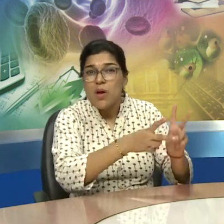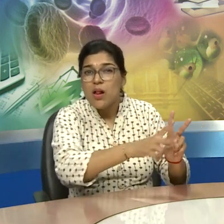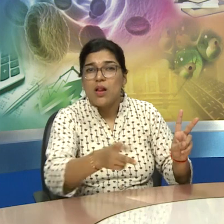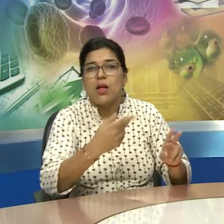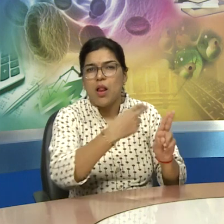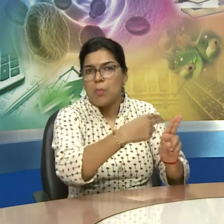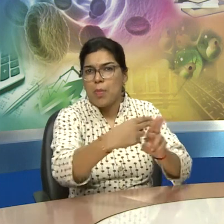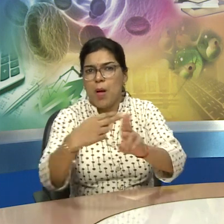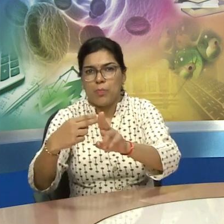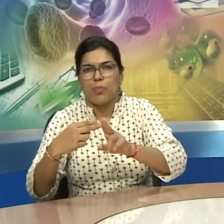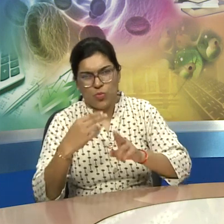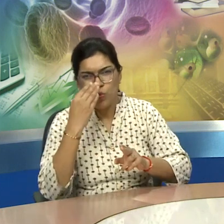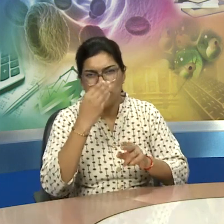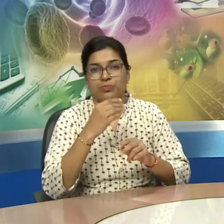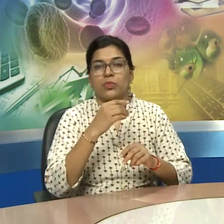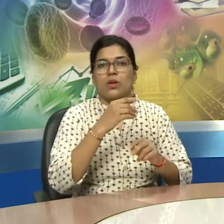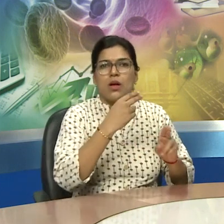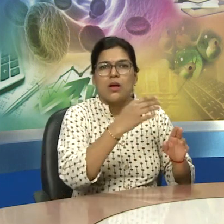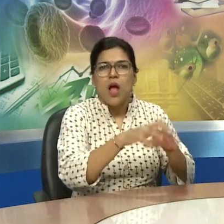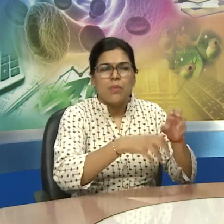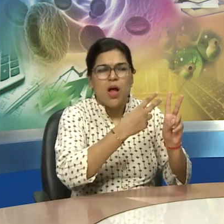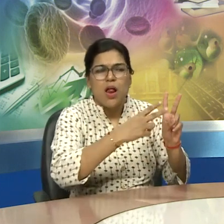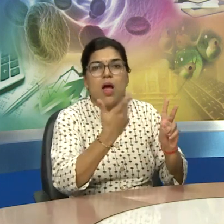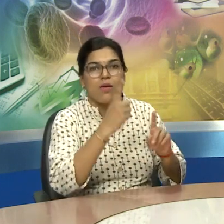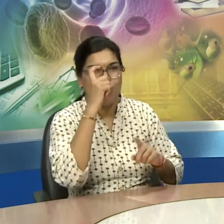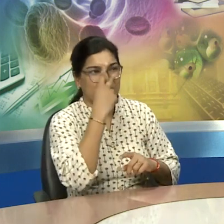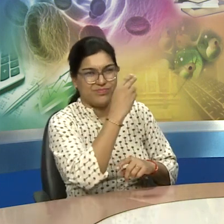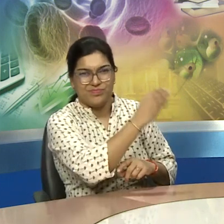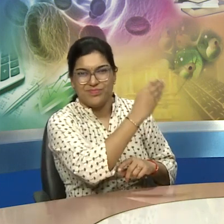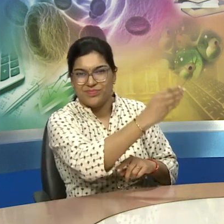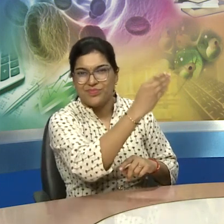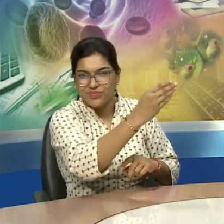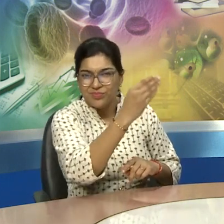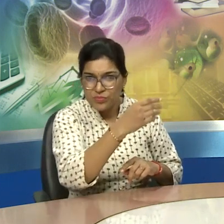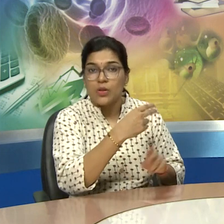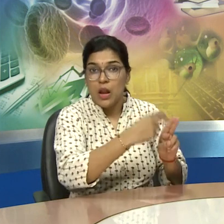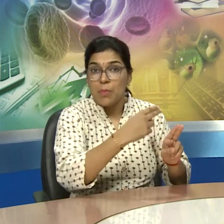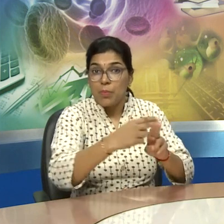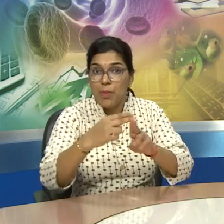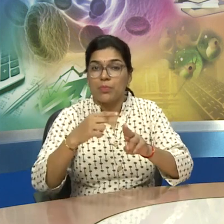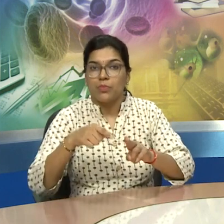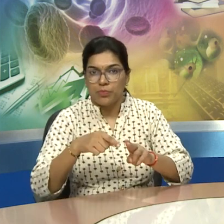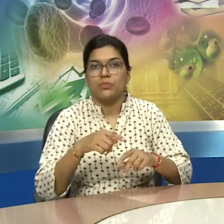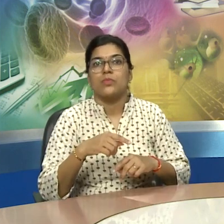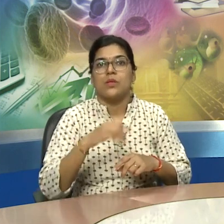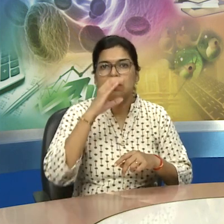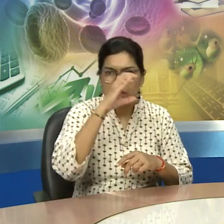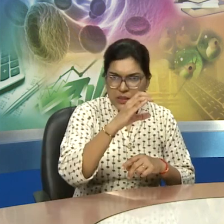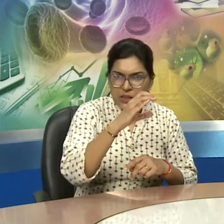that from common ancestors evolution of apes their names are